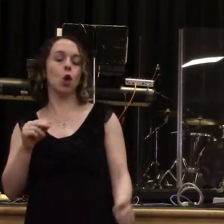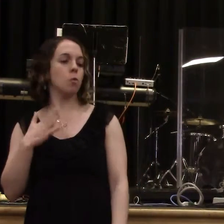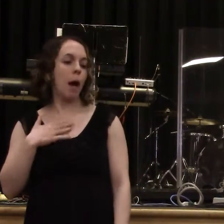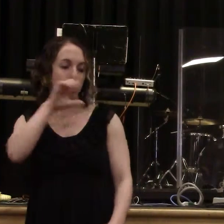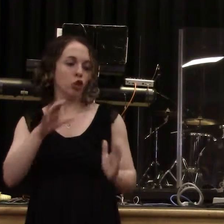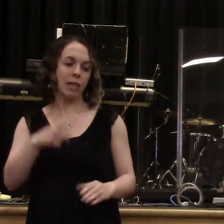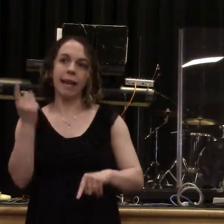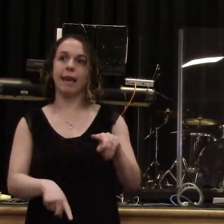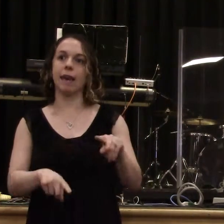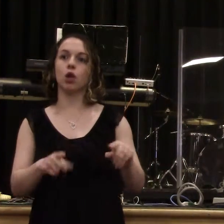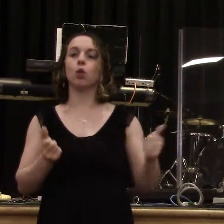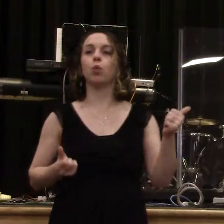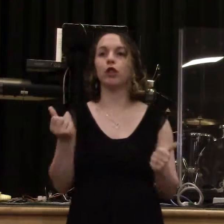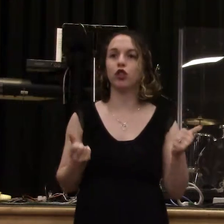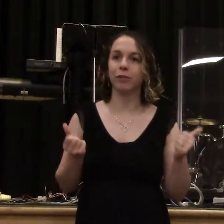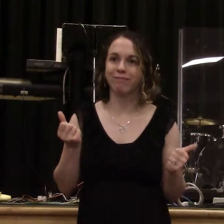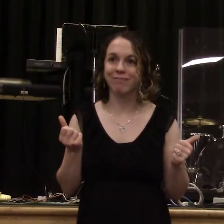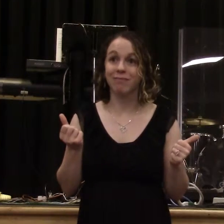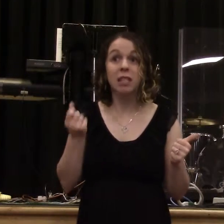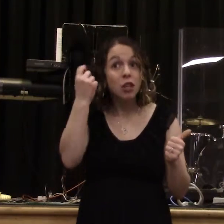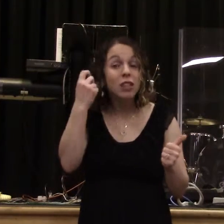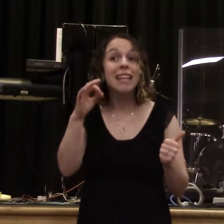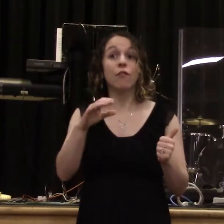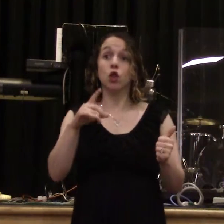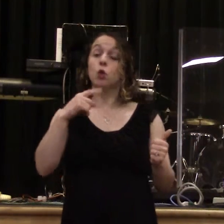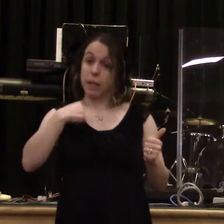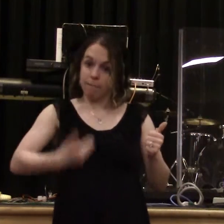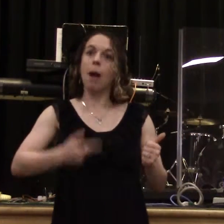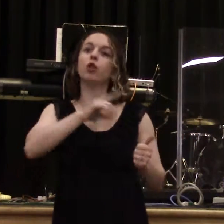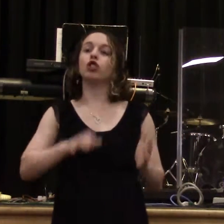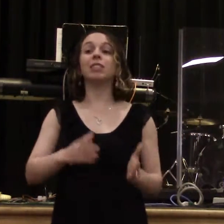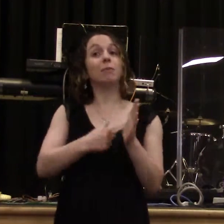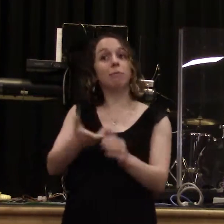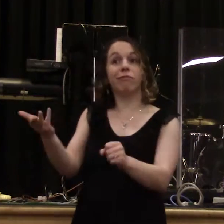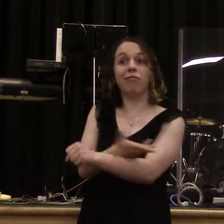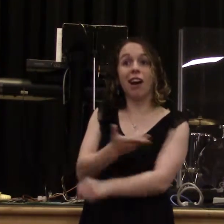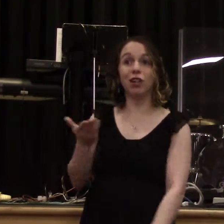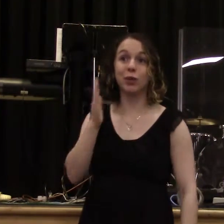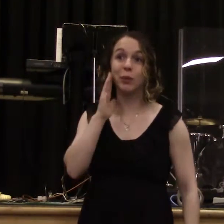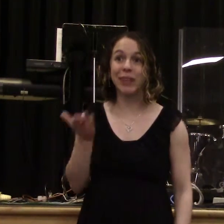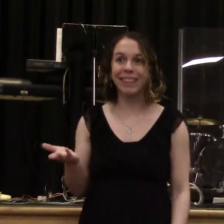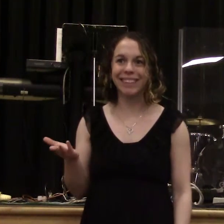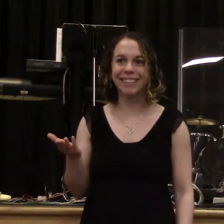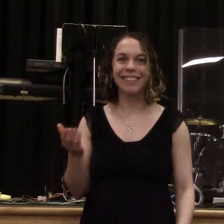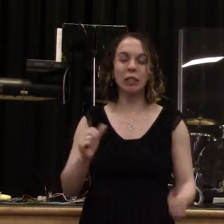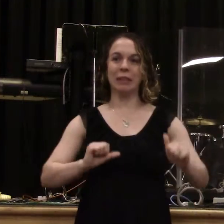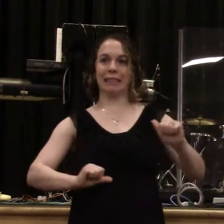quote-unquote smart way around the mountain? But Christians don't do what is worldly smart. They do what